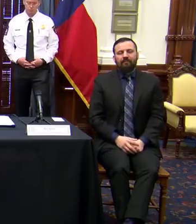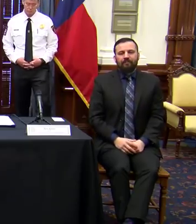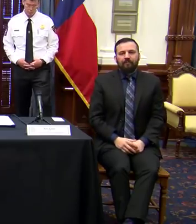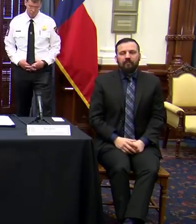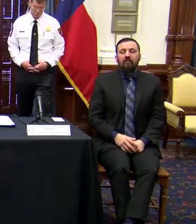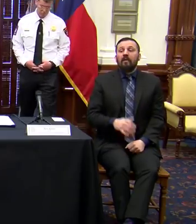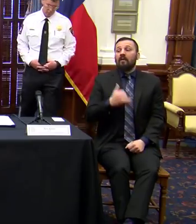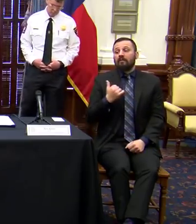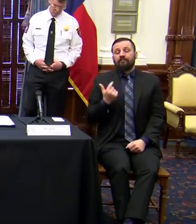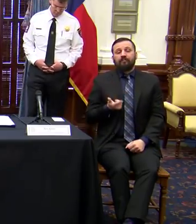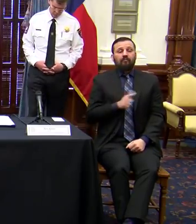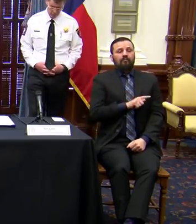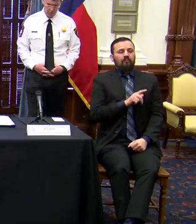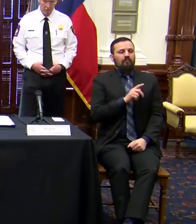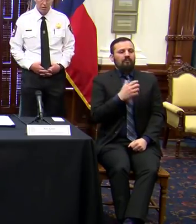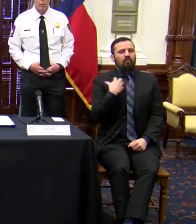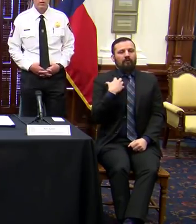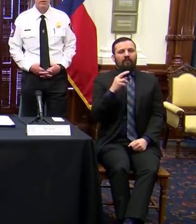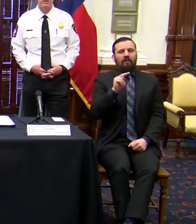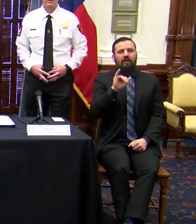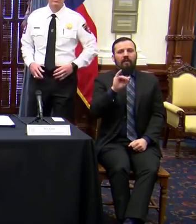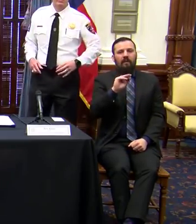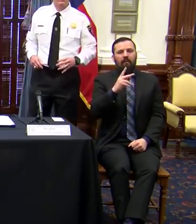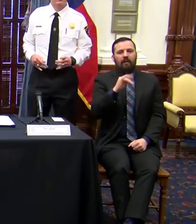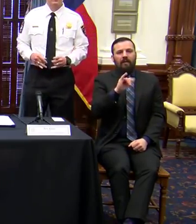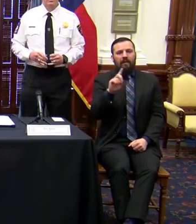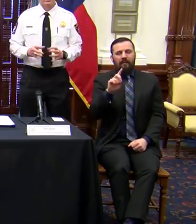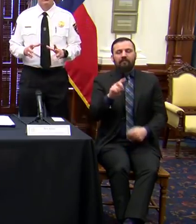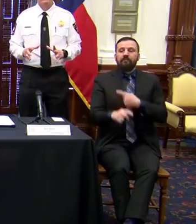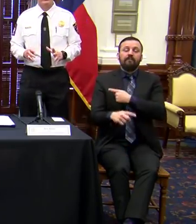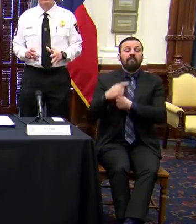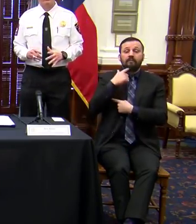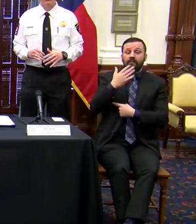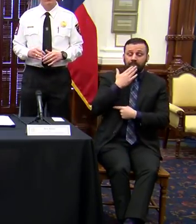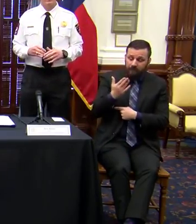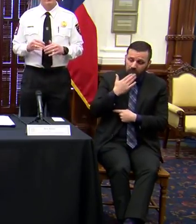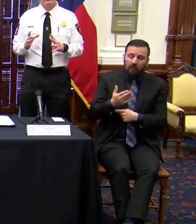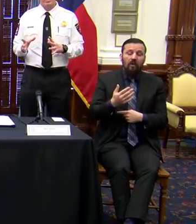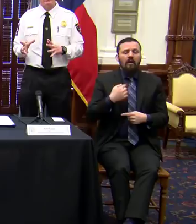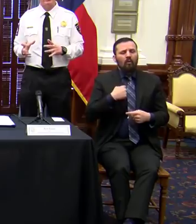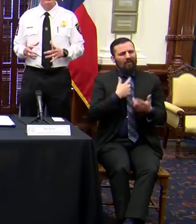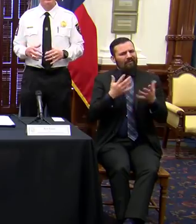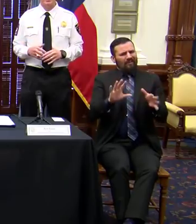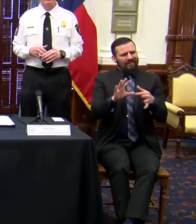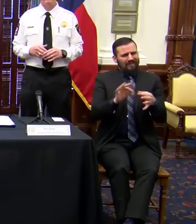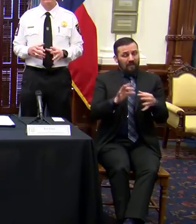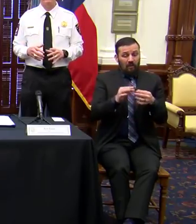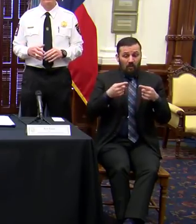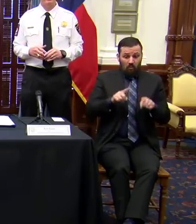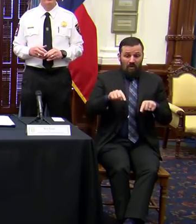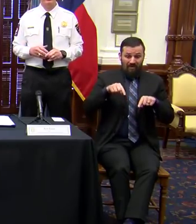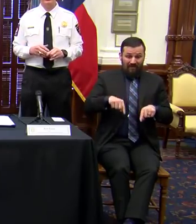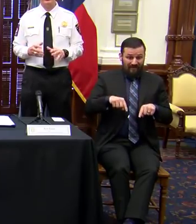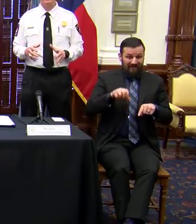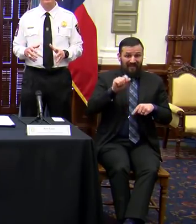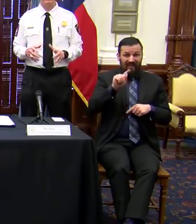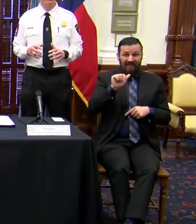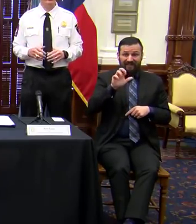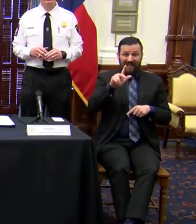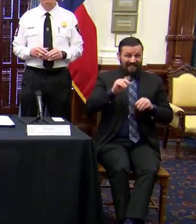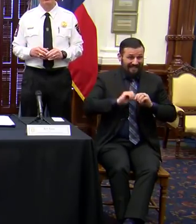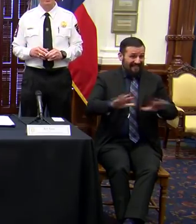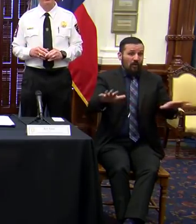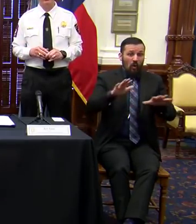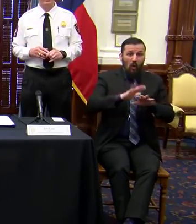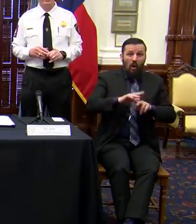And then, Chief Demikin. Thank you, Governor. As we've said before, while this virus's attack on the human population is new,